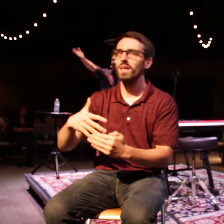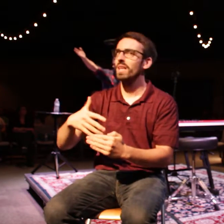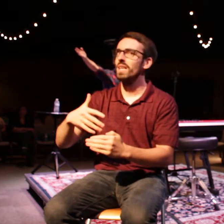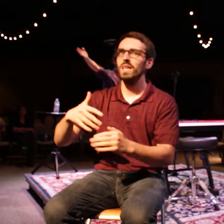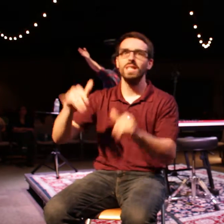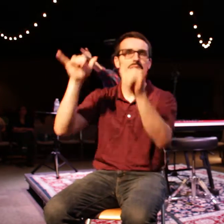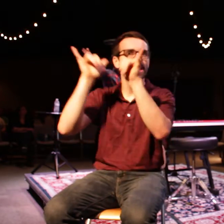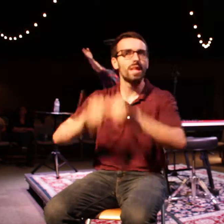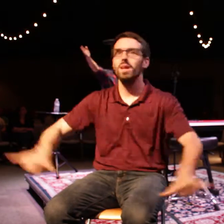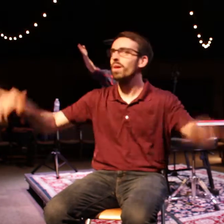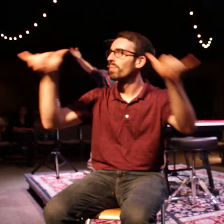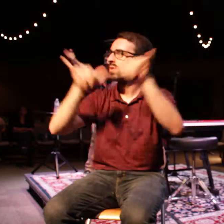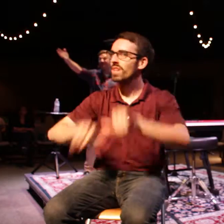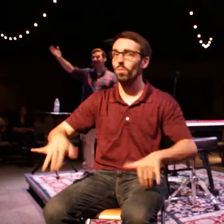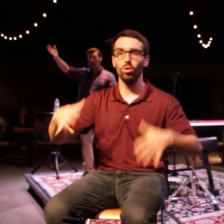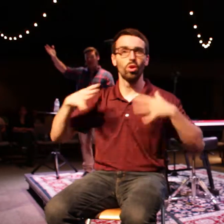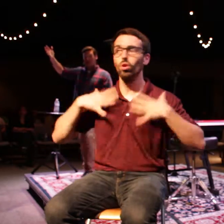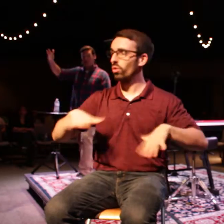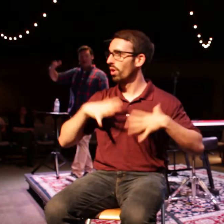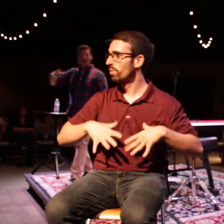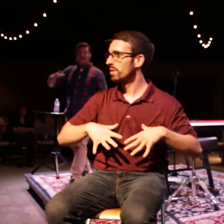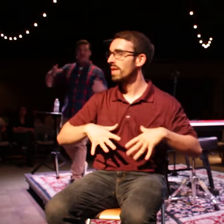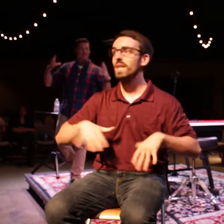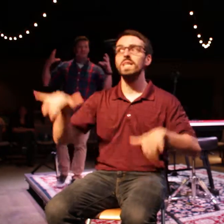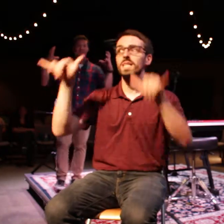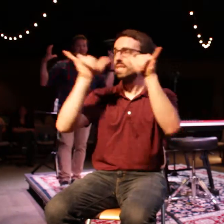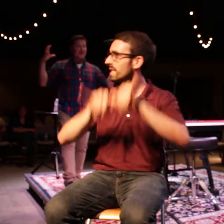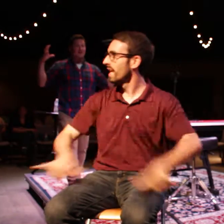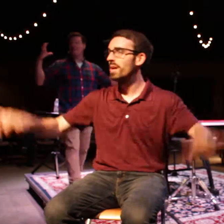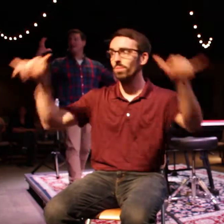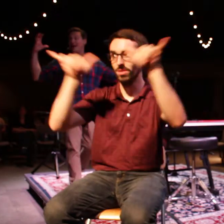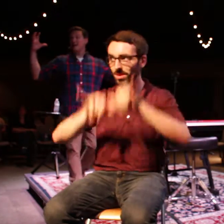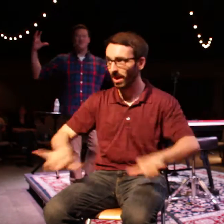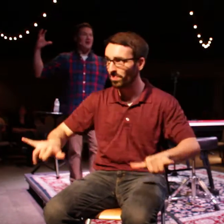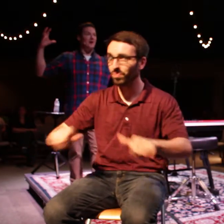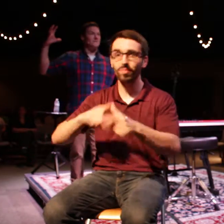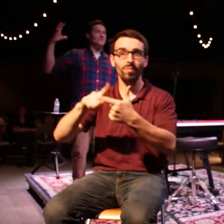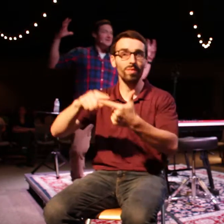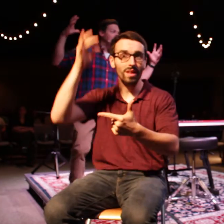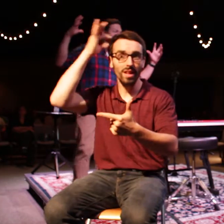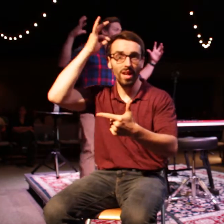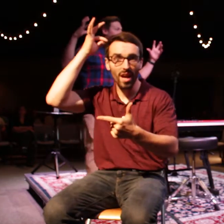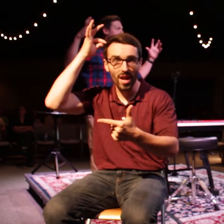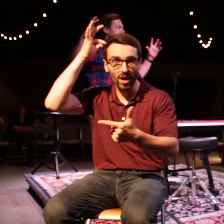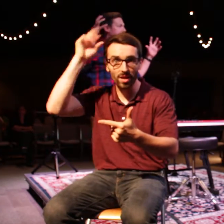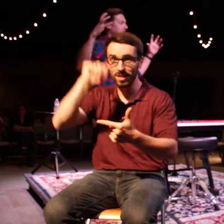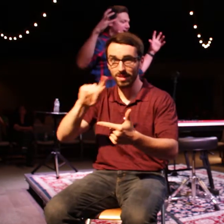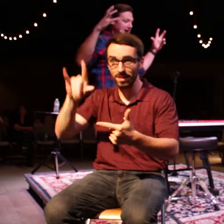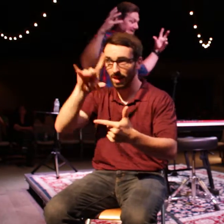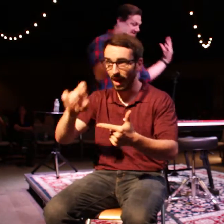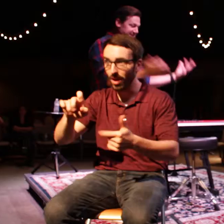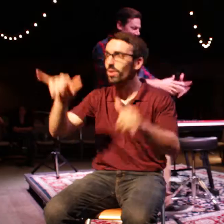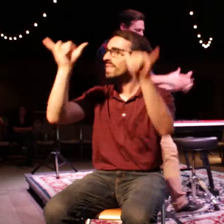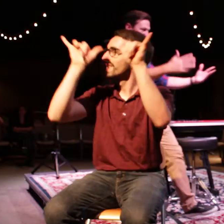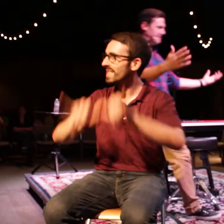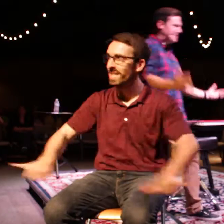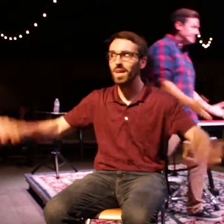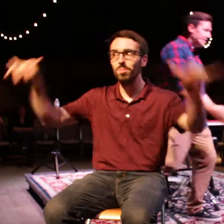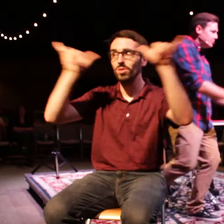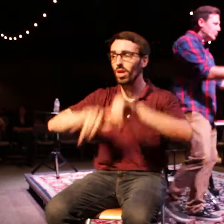exact same outfit for every single episode. He kept the same hairstyle for years and years and years. And he did all the same things. Like you knew